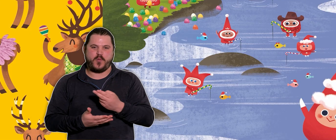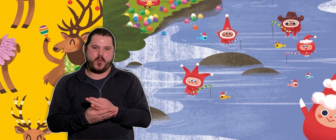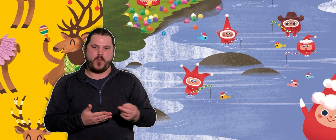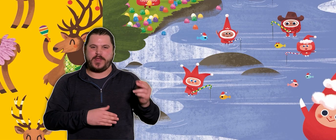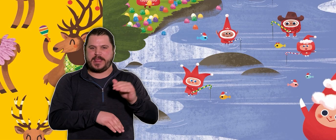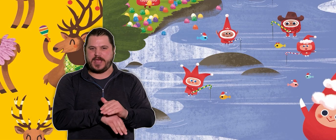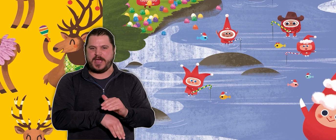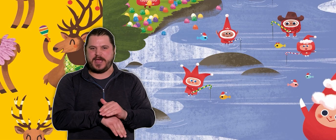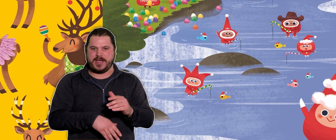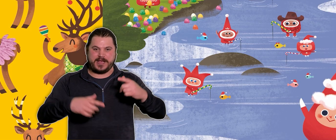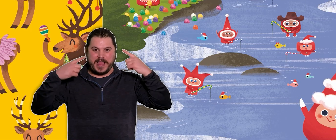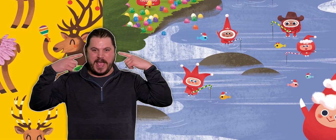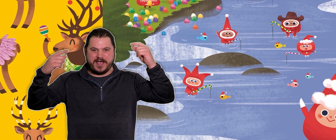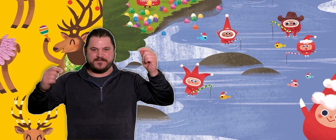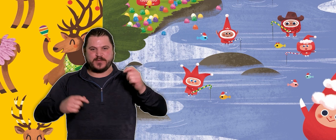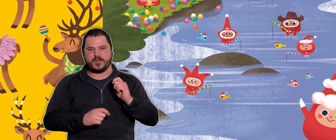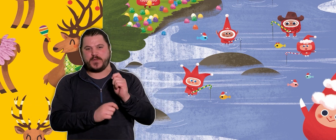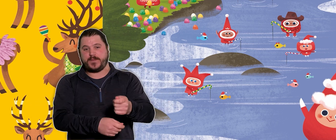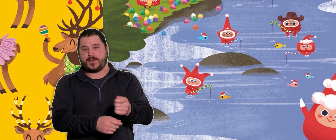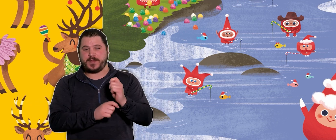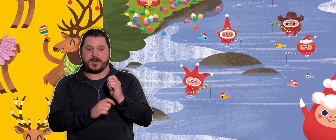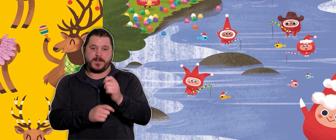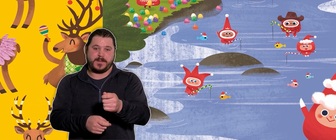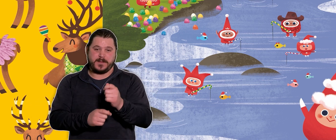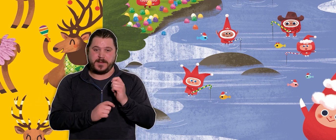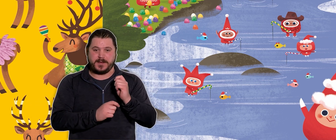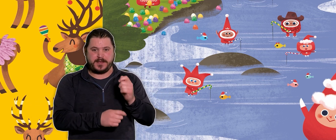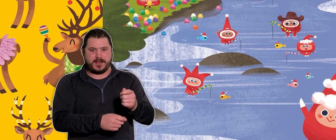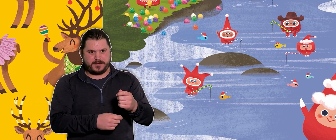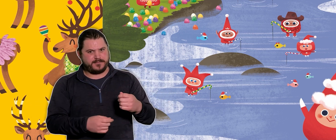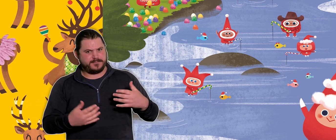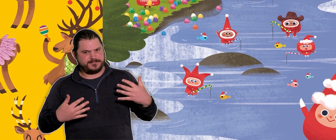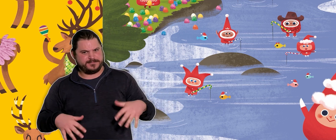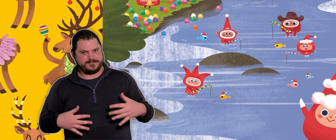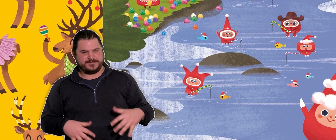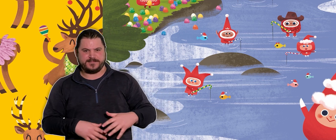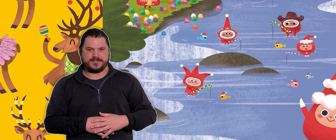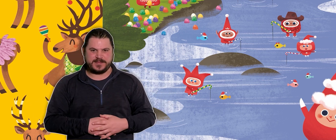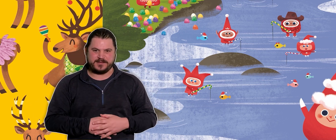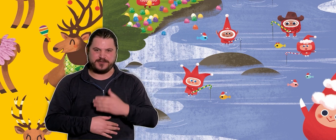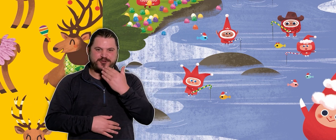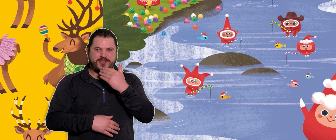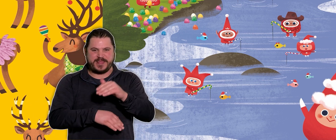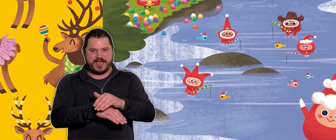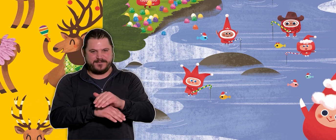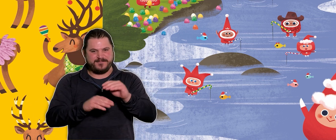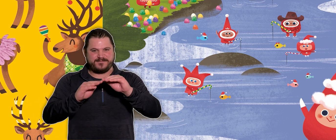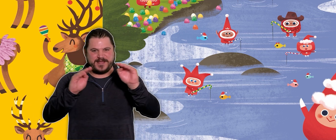O Holy Night, while the elves went fly-fishing. What a magical sight!